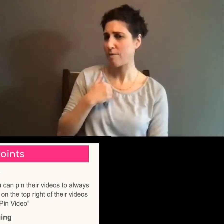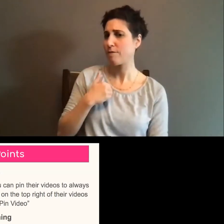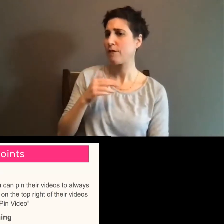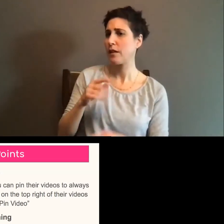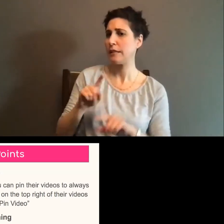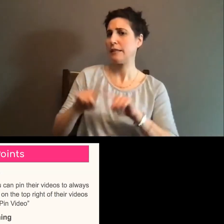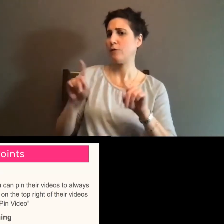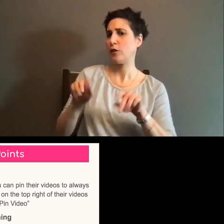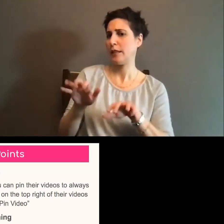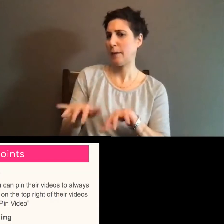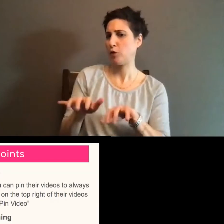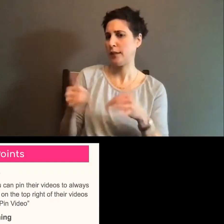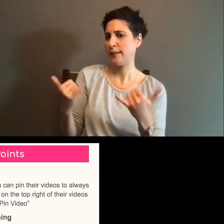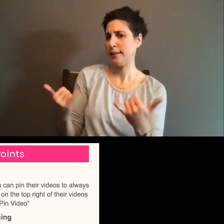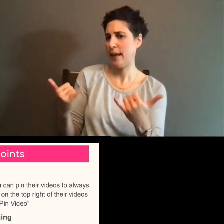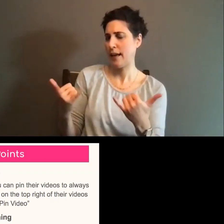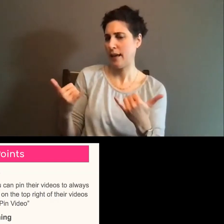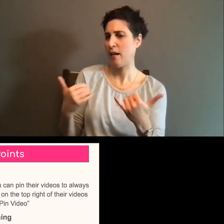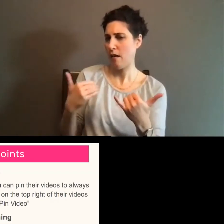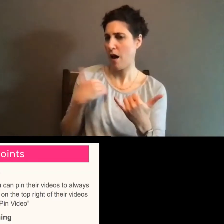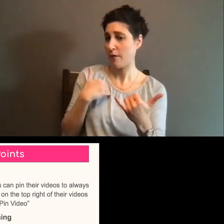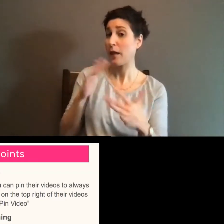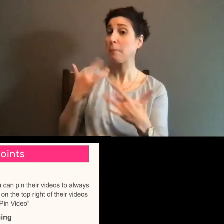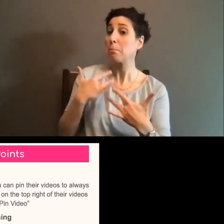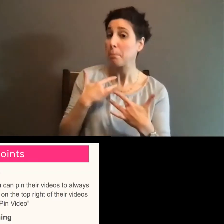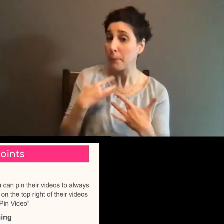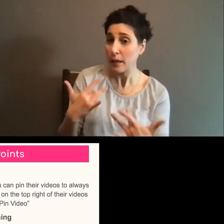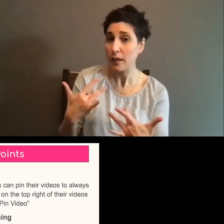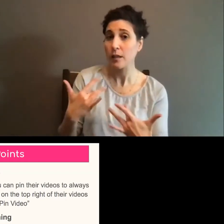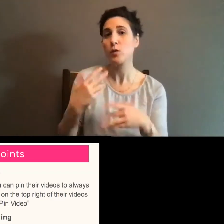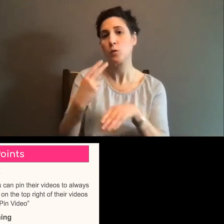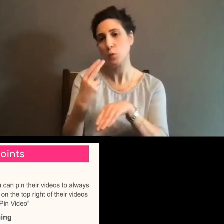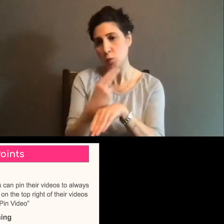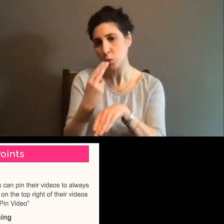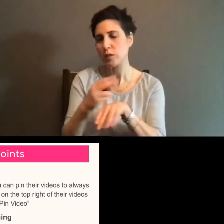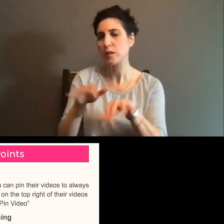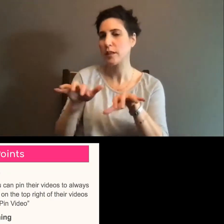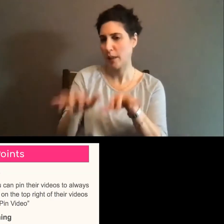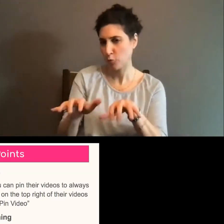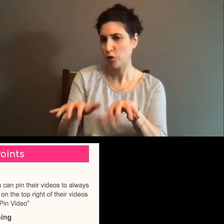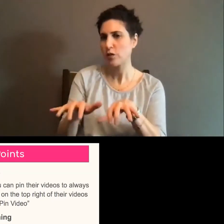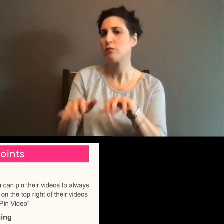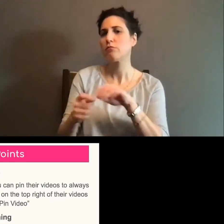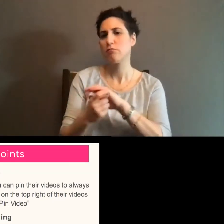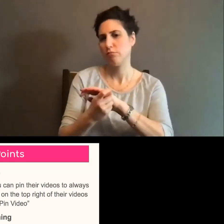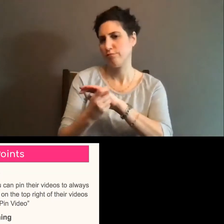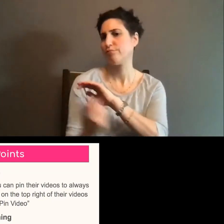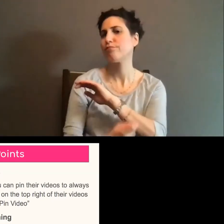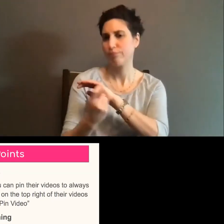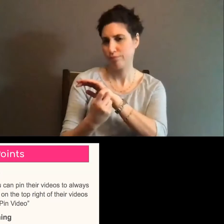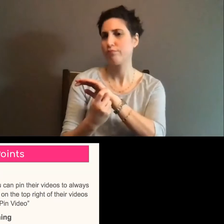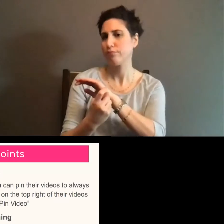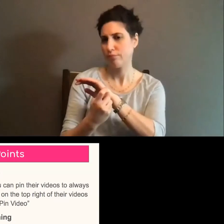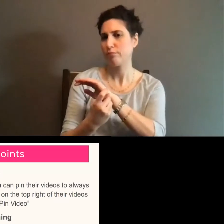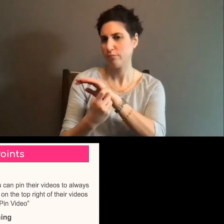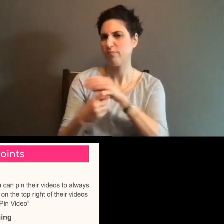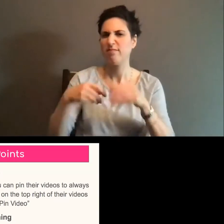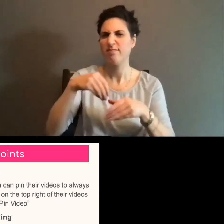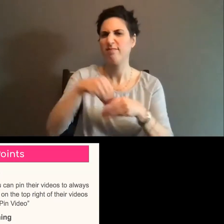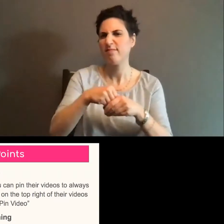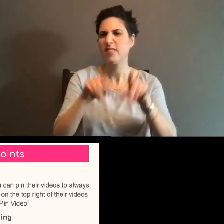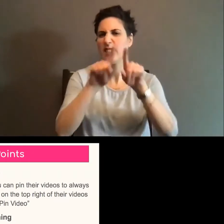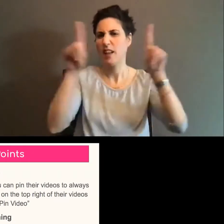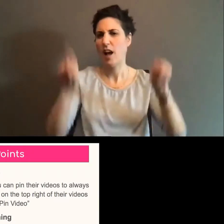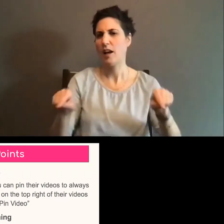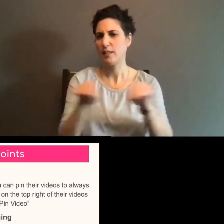today. Okay. Usually we use the captioning that is the one that we have in our slide, but